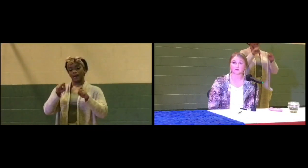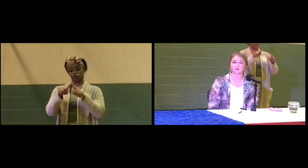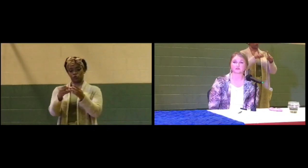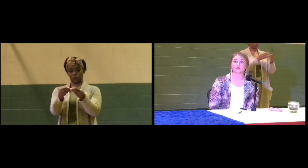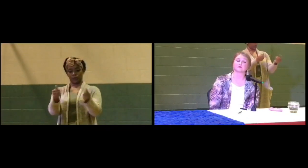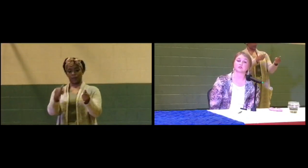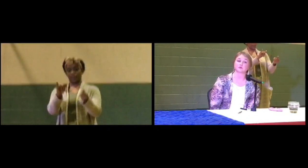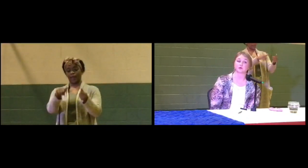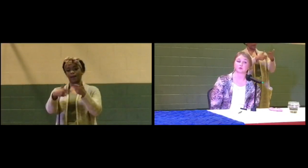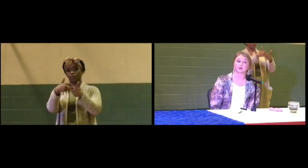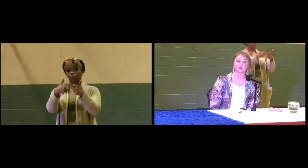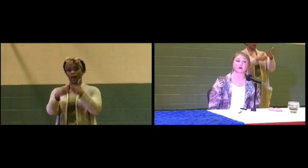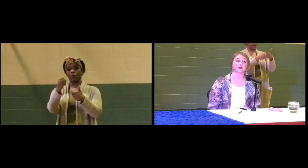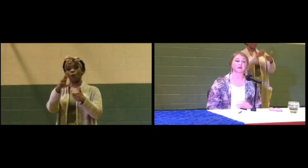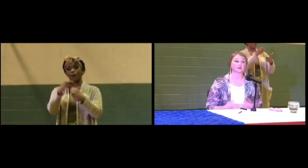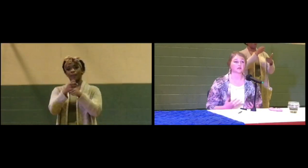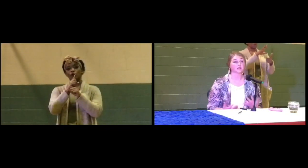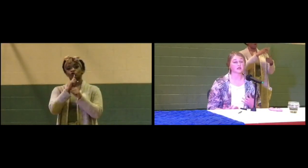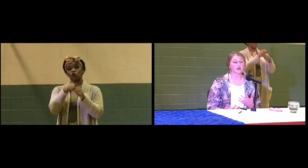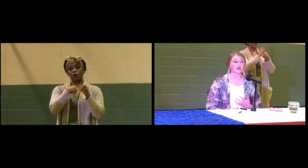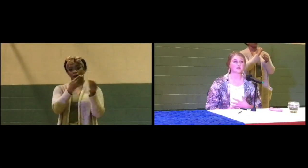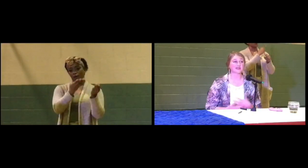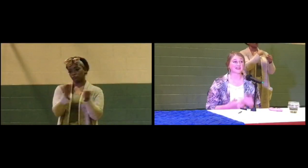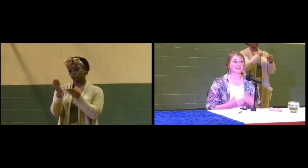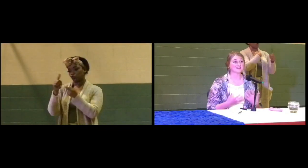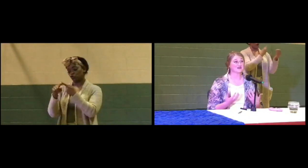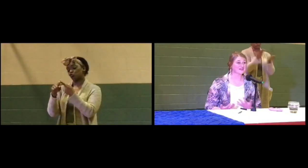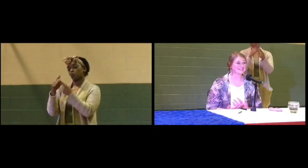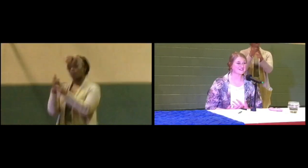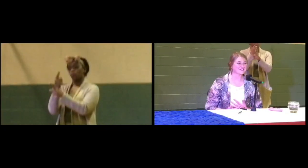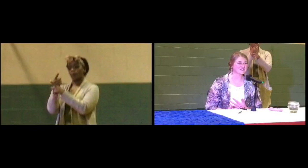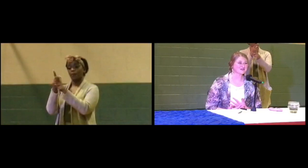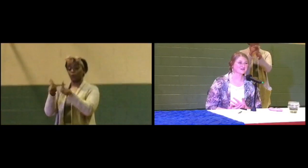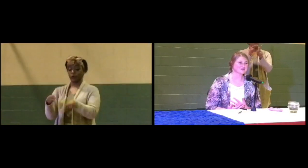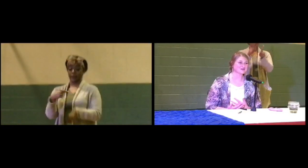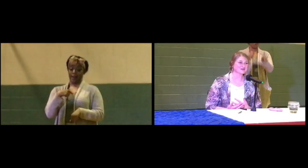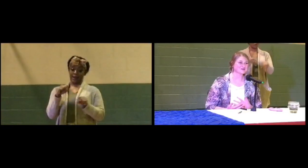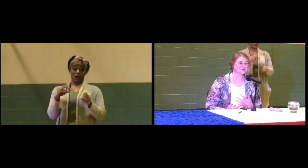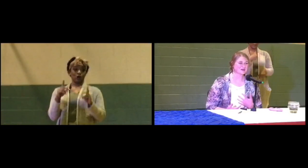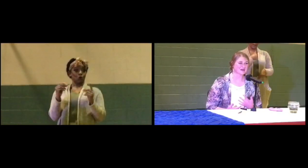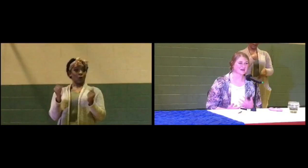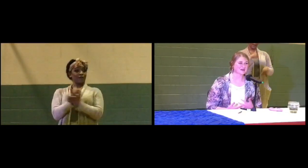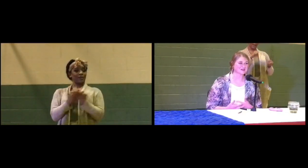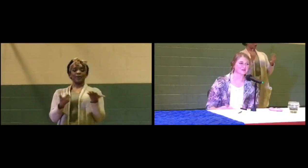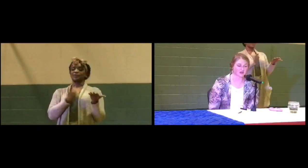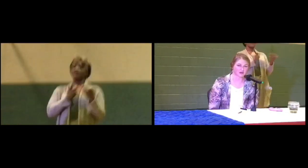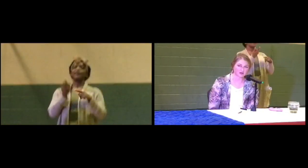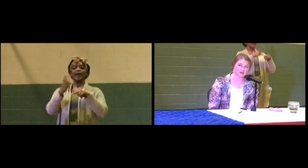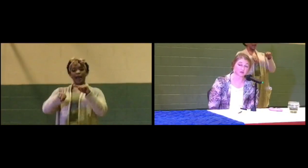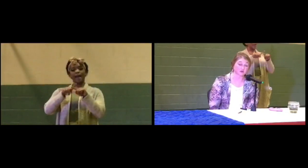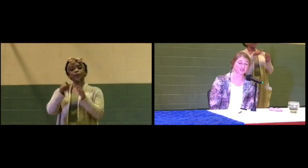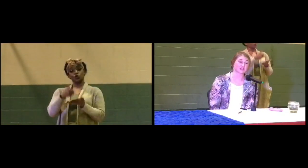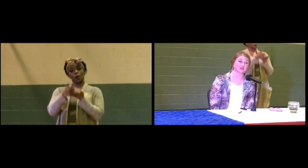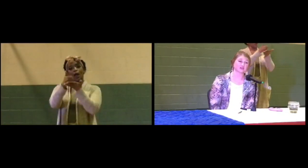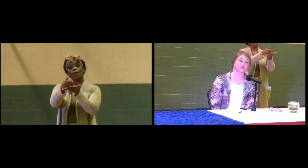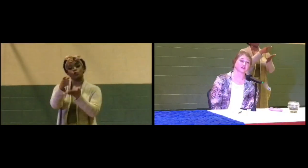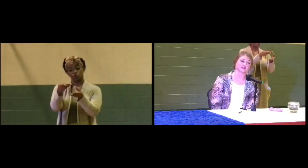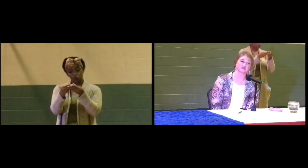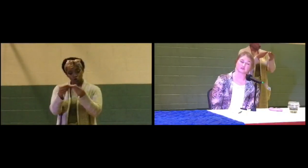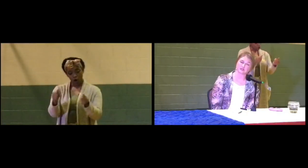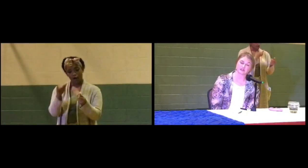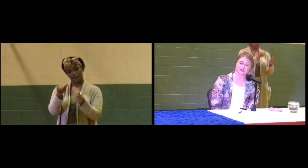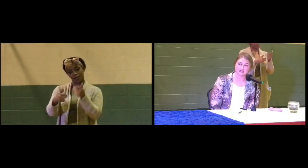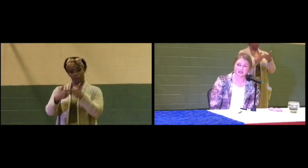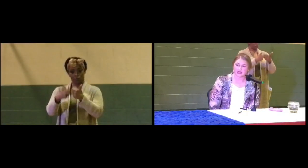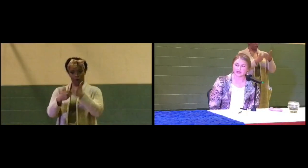problem or direct them to the appropriate party. We can't do everything as an individual, but making sure that we're able to solve that problem or work together to find